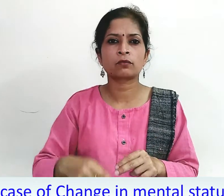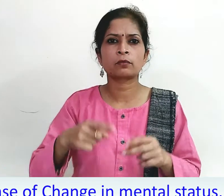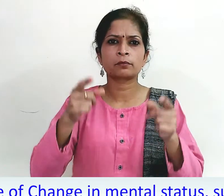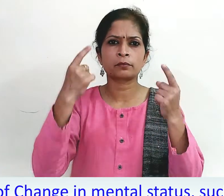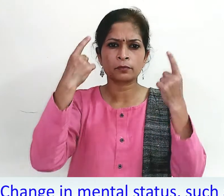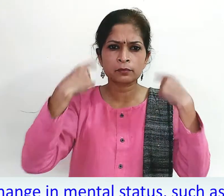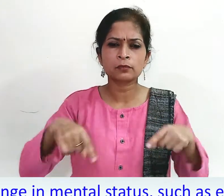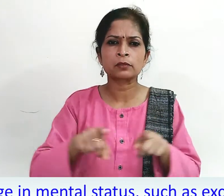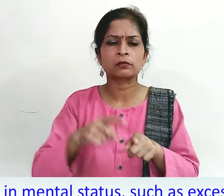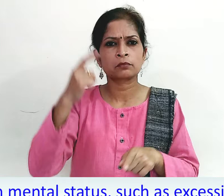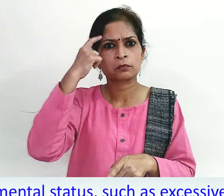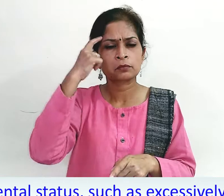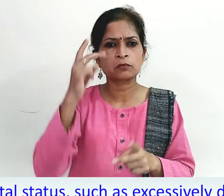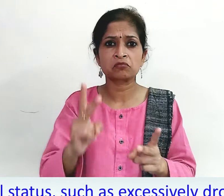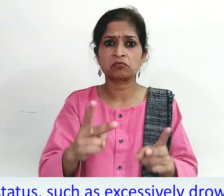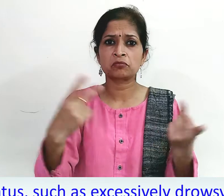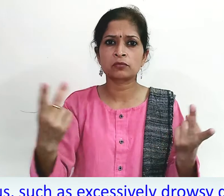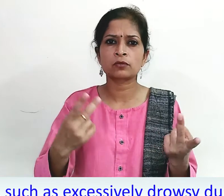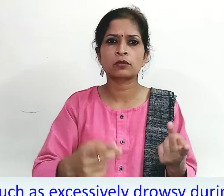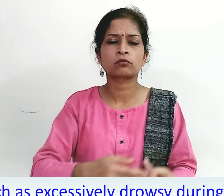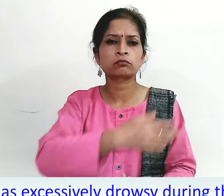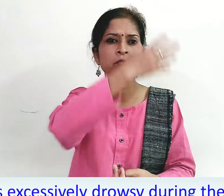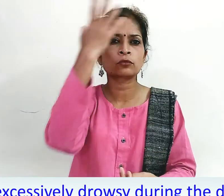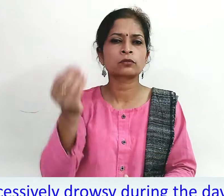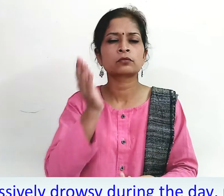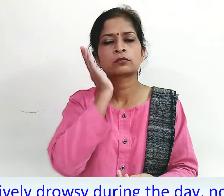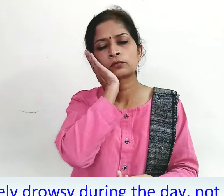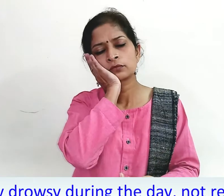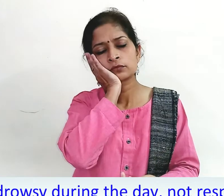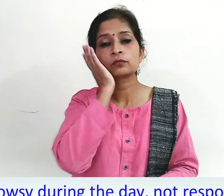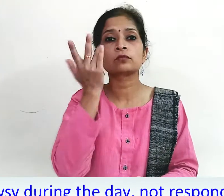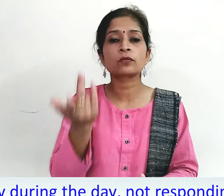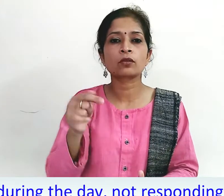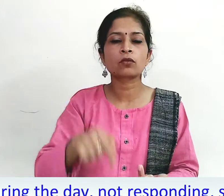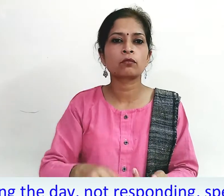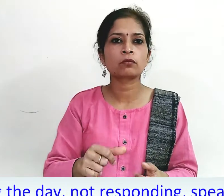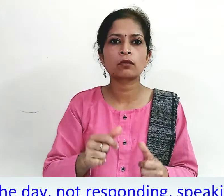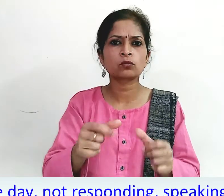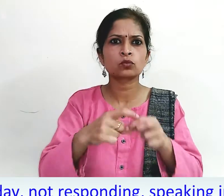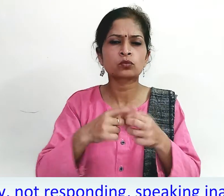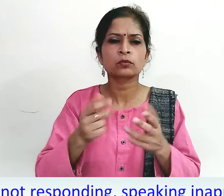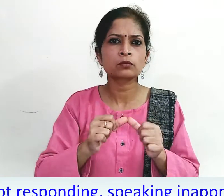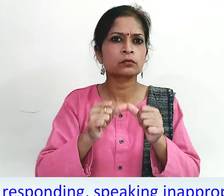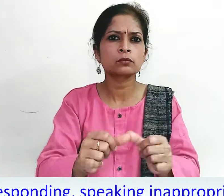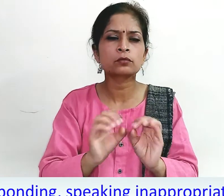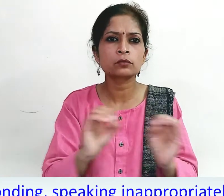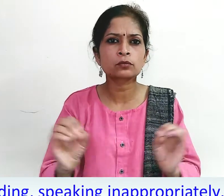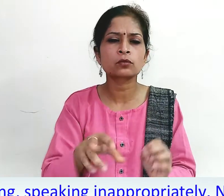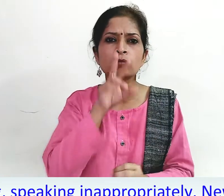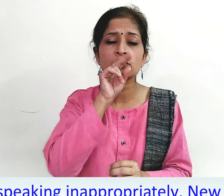in mental status, such as excessively drowsy during the day, not responding, speaking inappropriately.